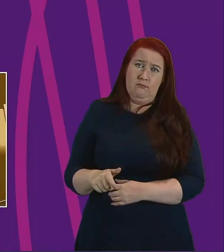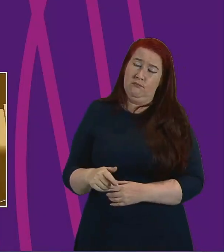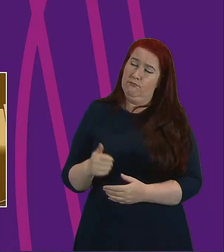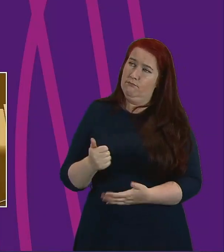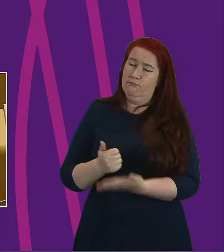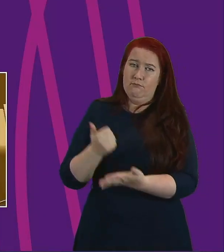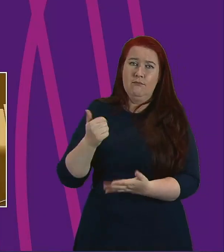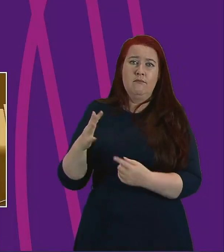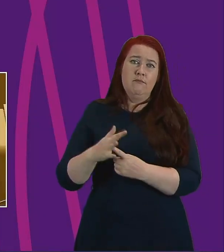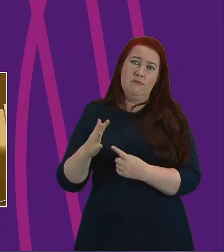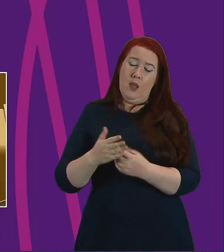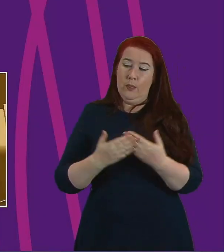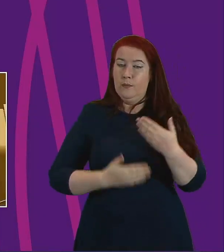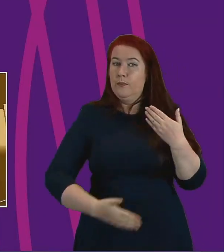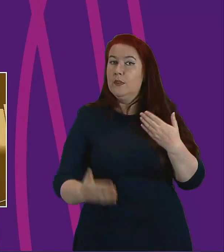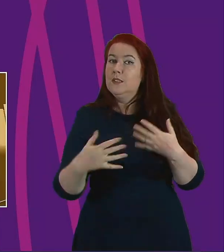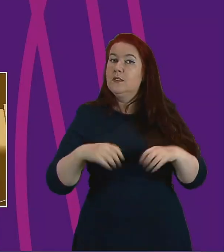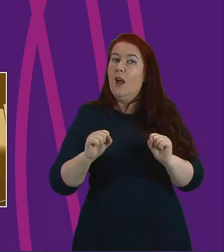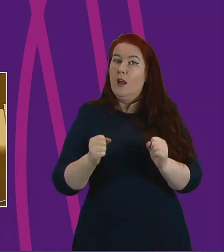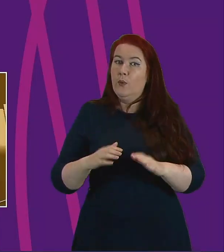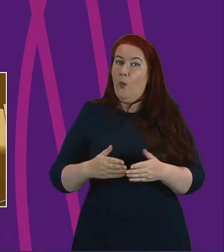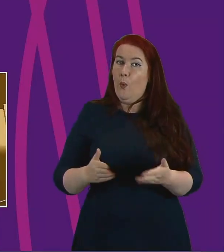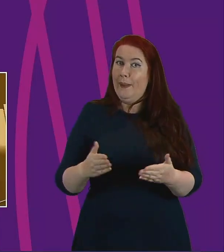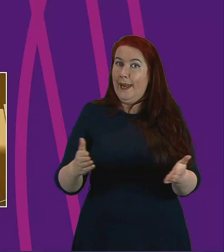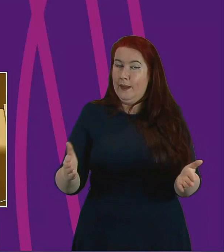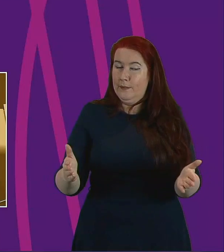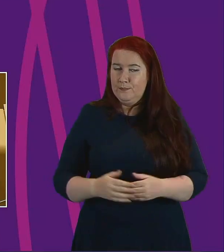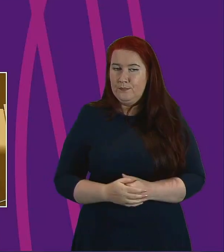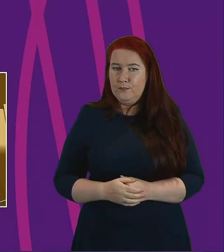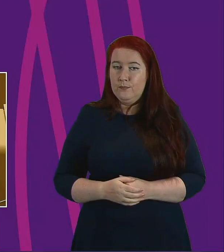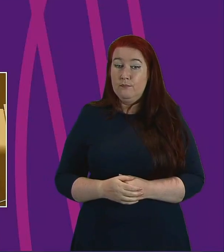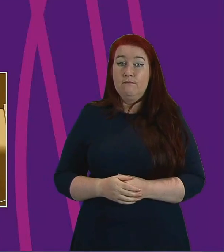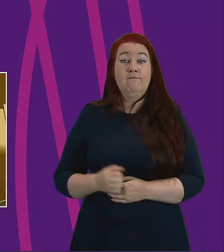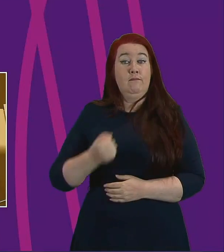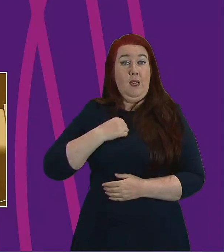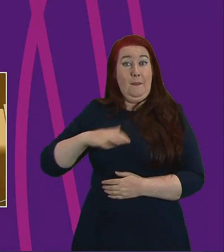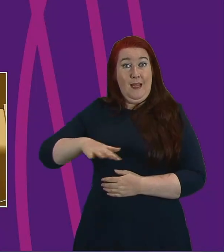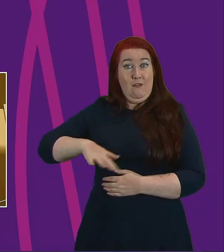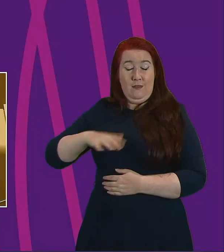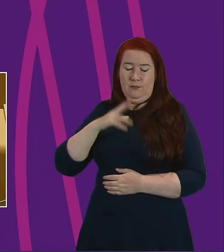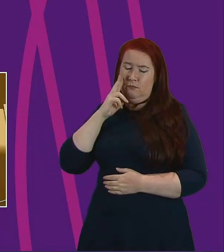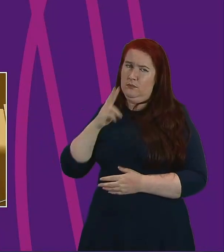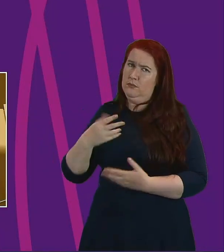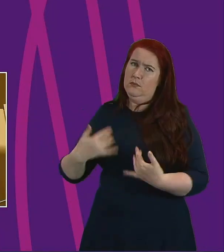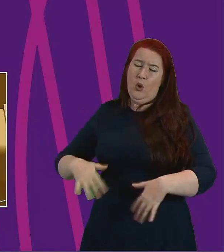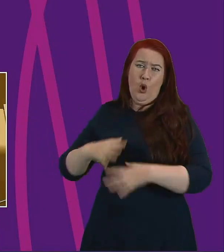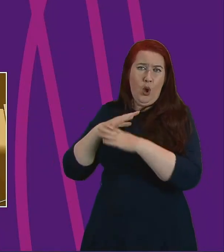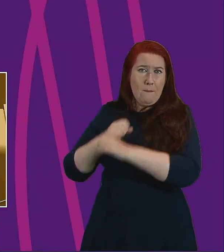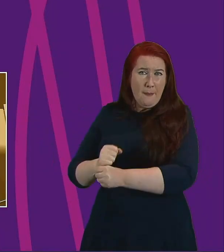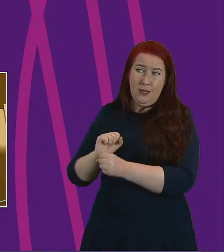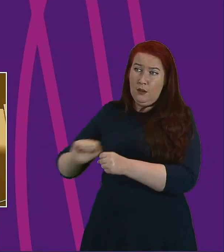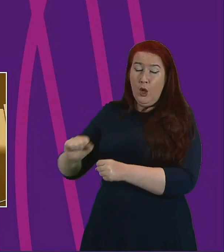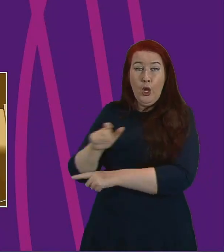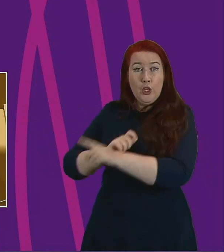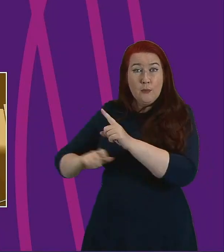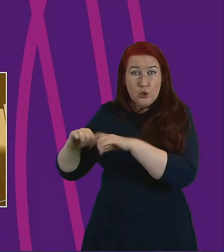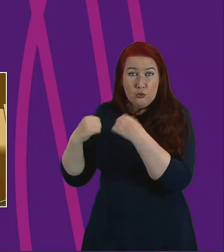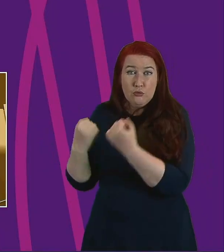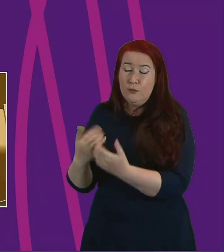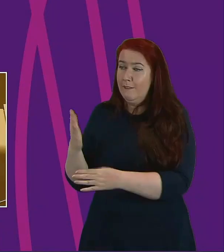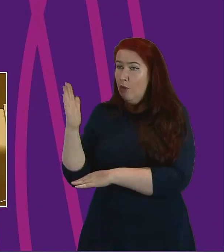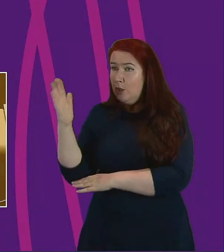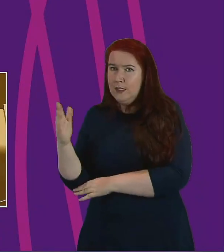as we move through the stages of lifting lockdown. Across my region I have seen huge commitment from community groups and volunteers to provide emergency